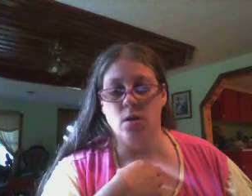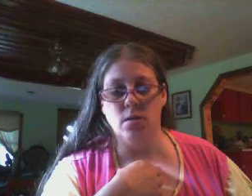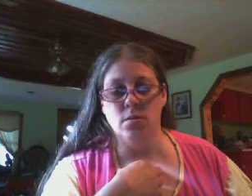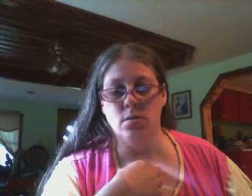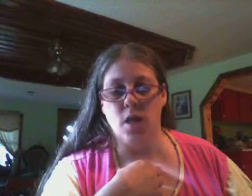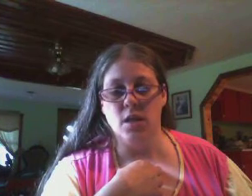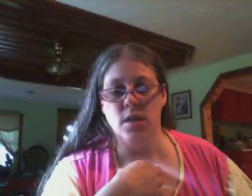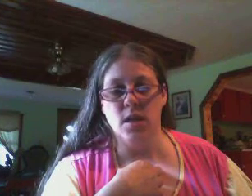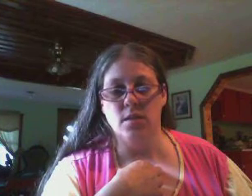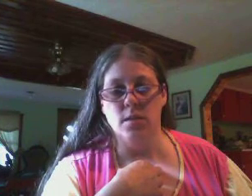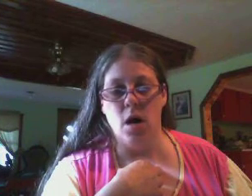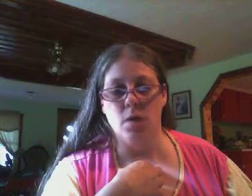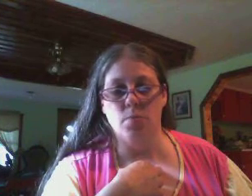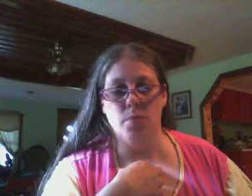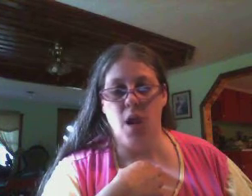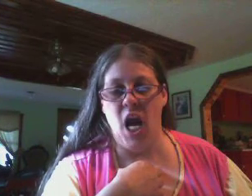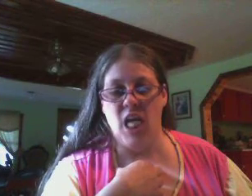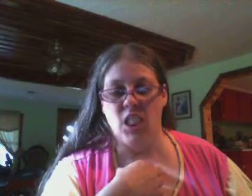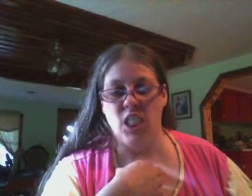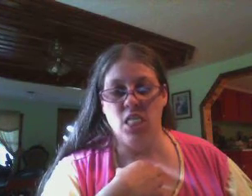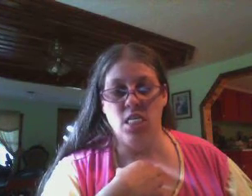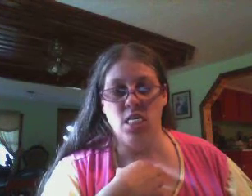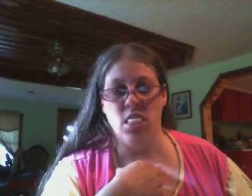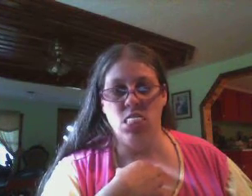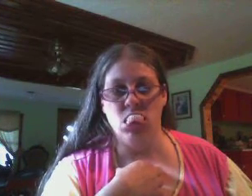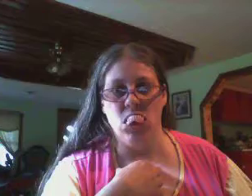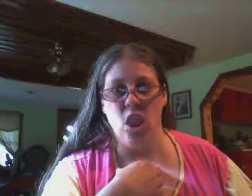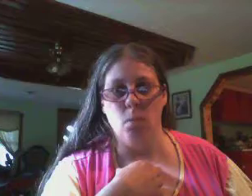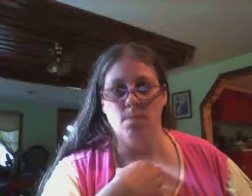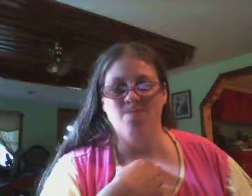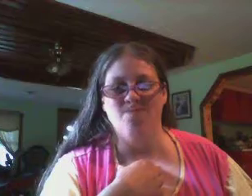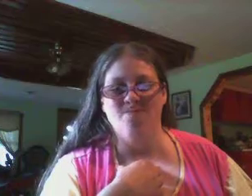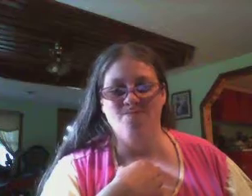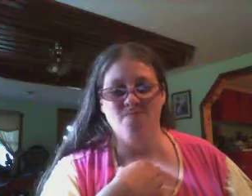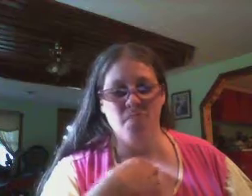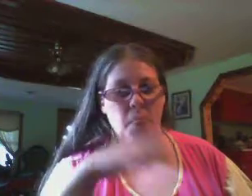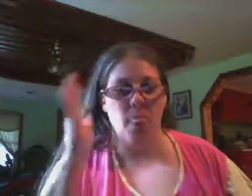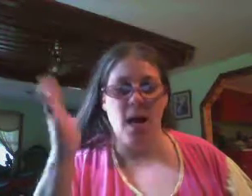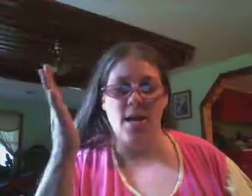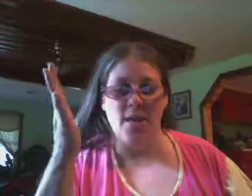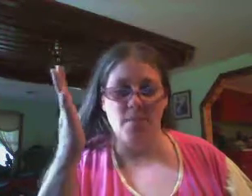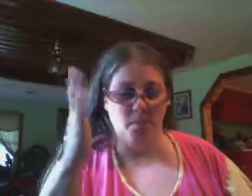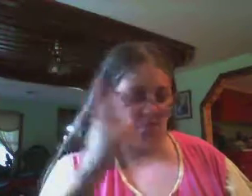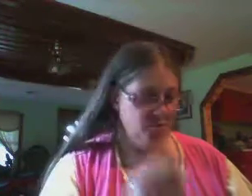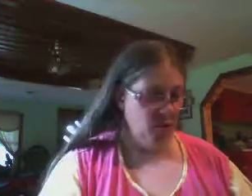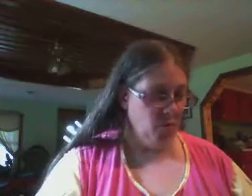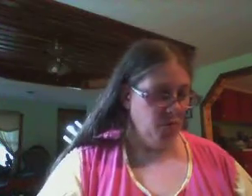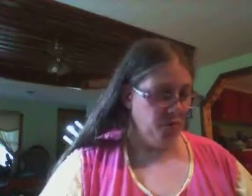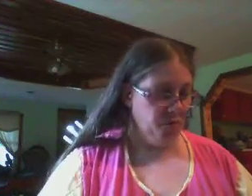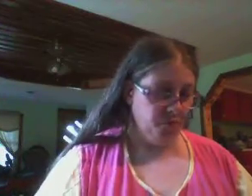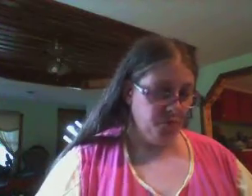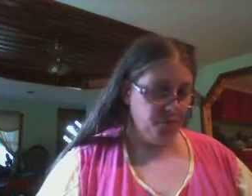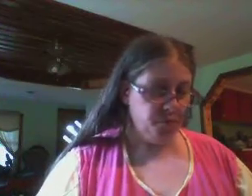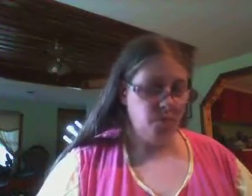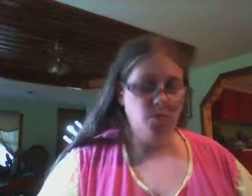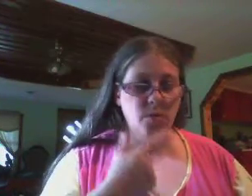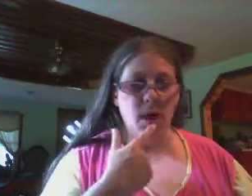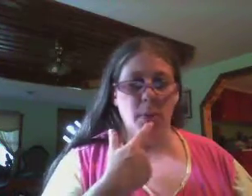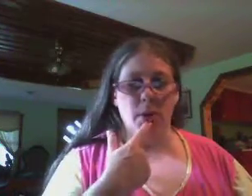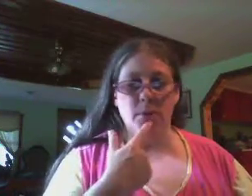talk, see it? See them? Yeah. I hate it. So, I